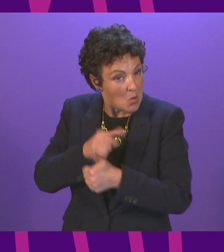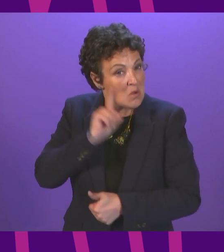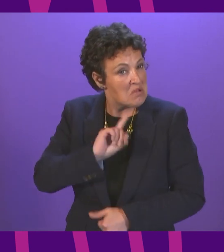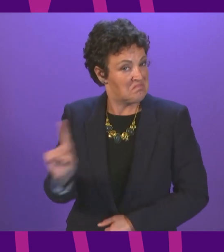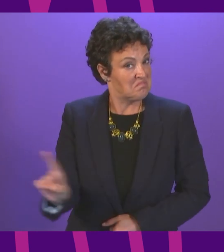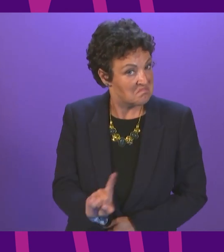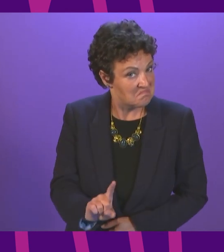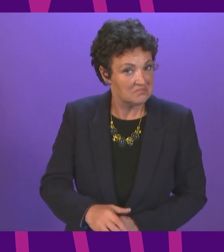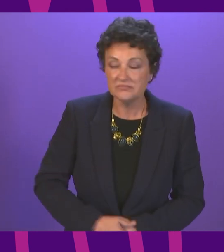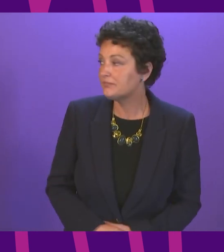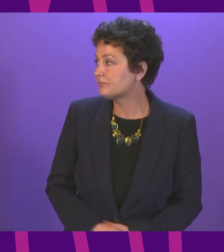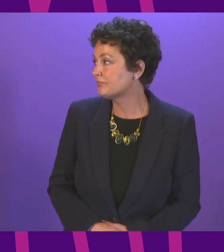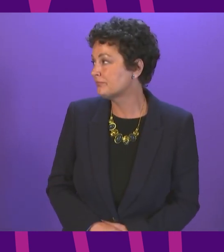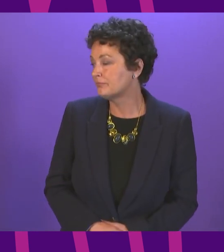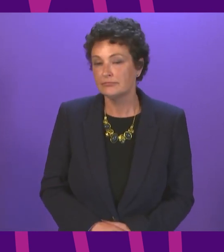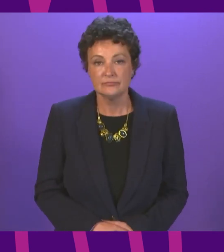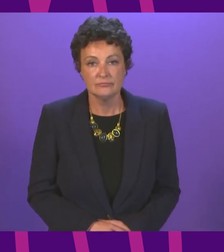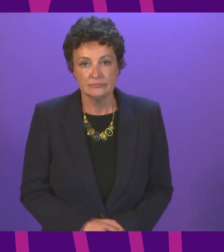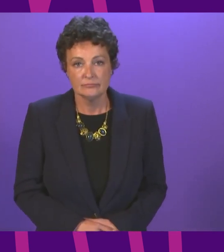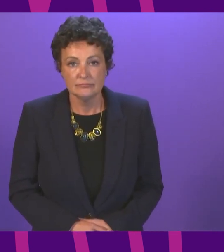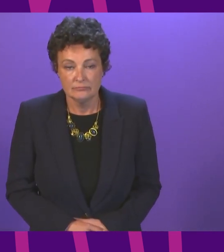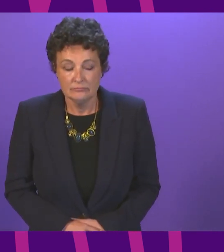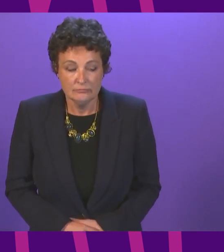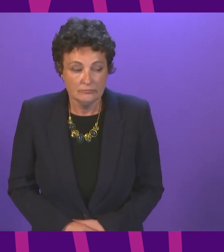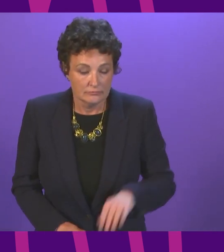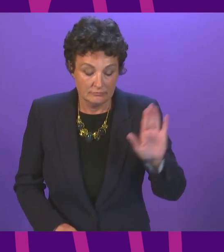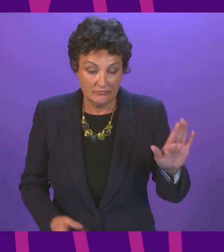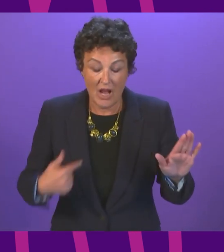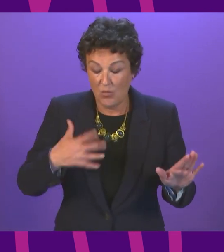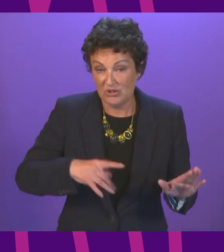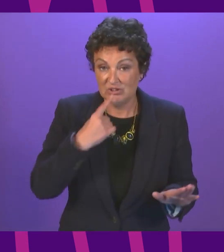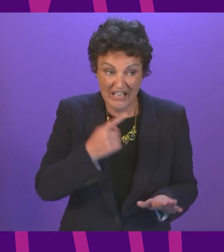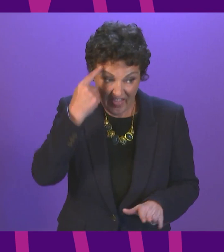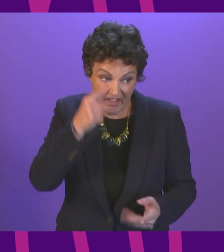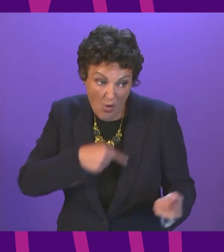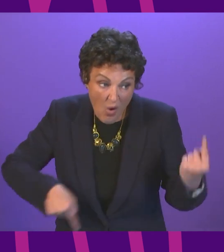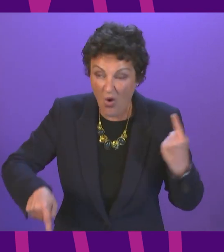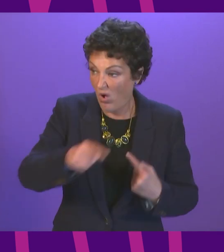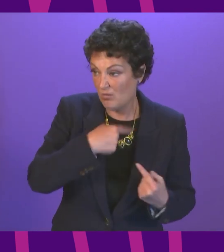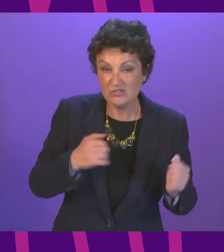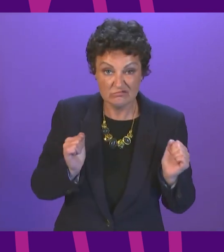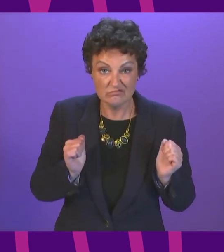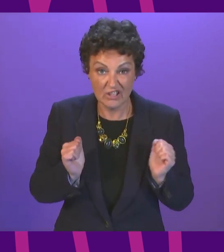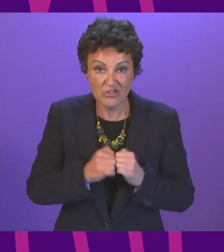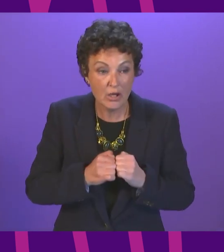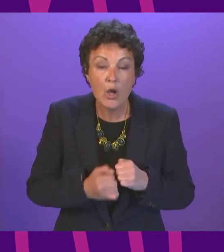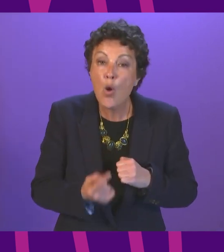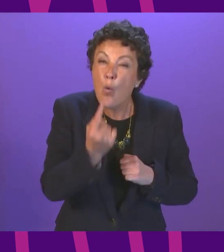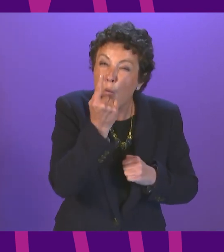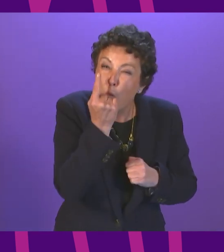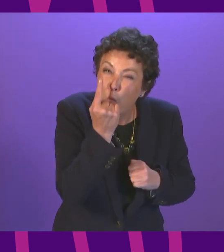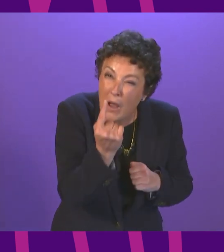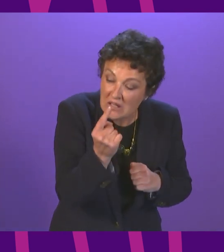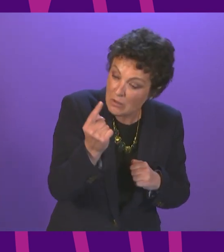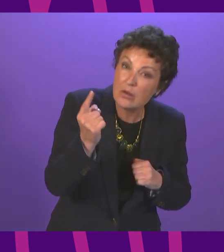Can I, well, firstly, say, and I think every single one of us would agree with this, one case of domestic abuse is one too many.